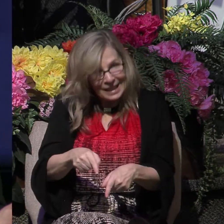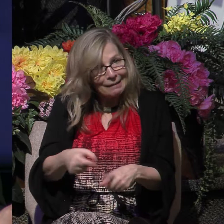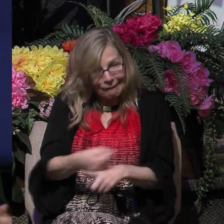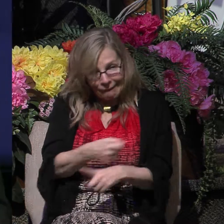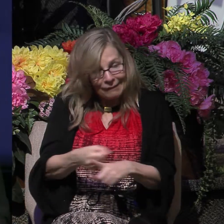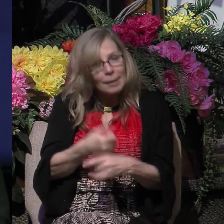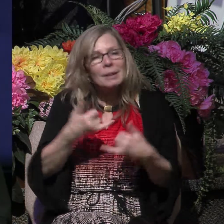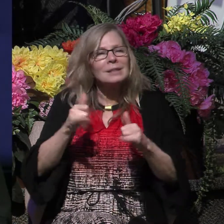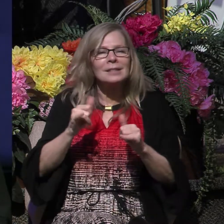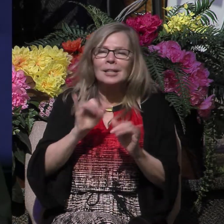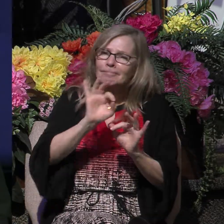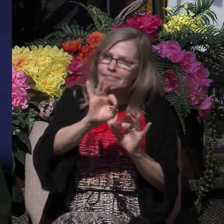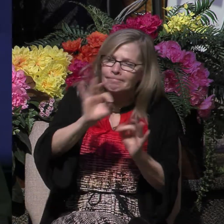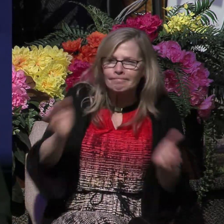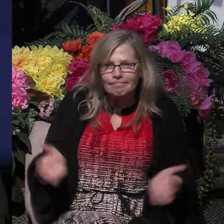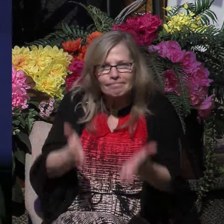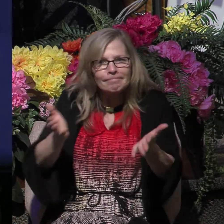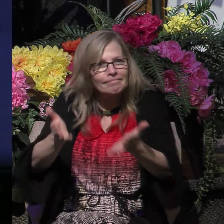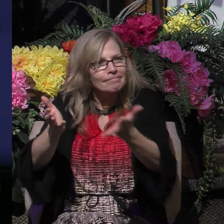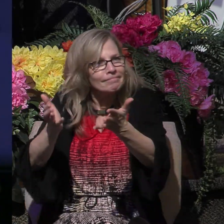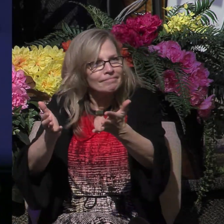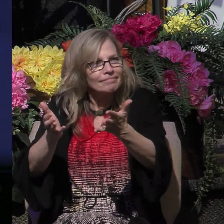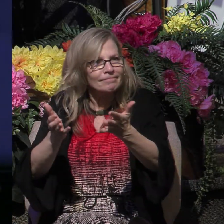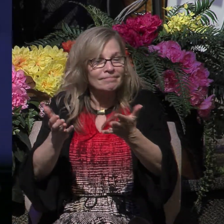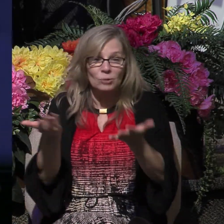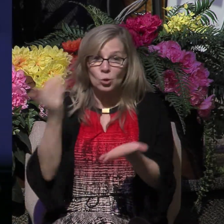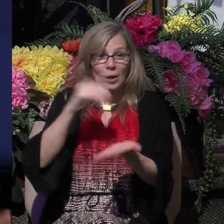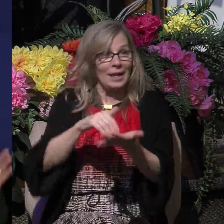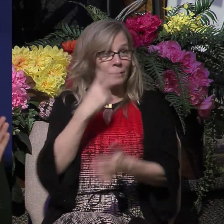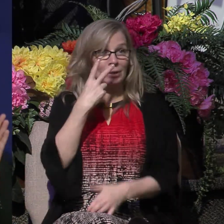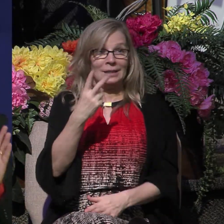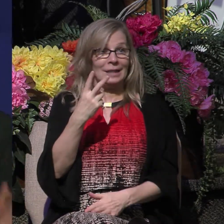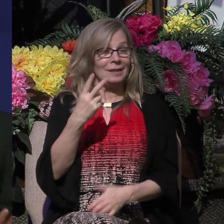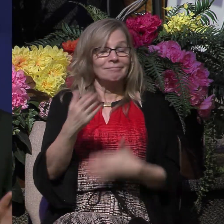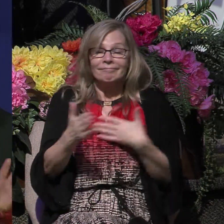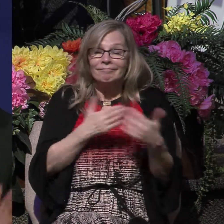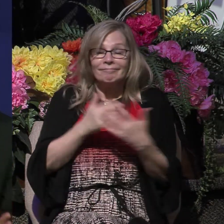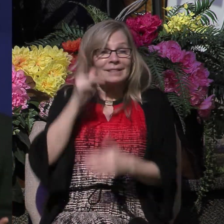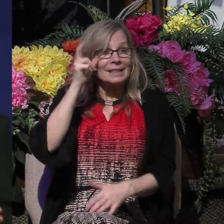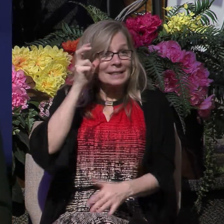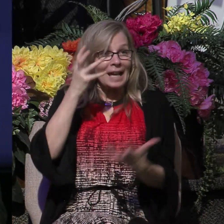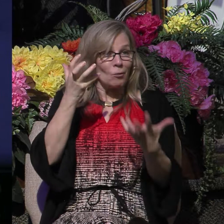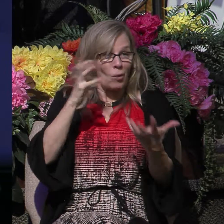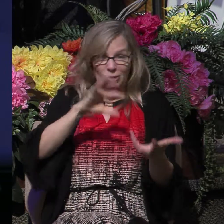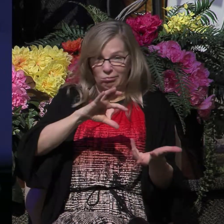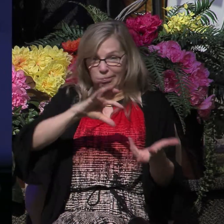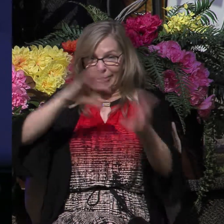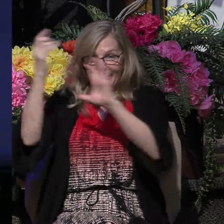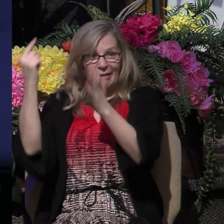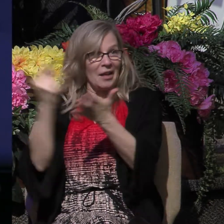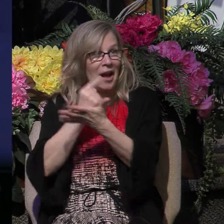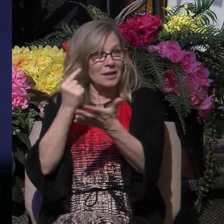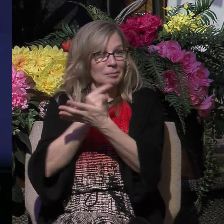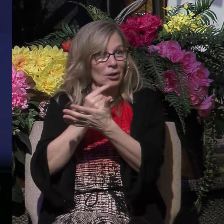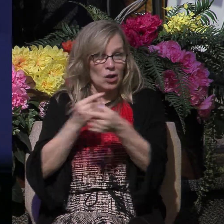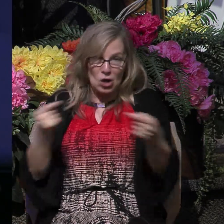So once again, we see that in spite of Satan's intention of hindering the gospel, harming the church,